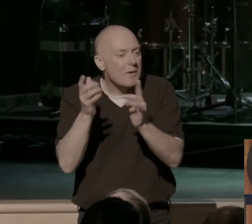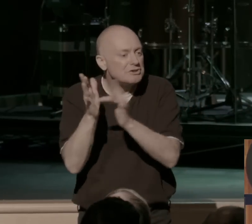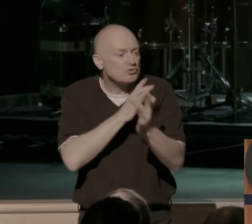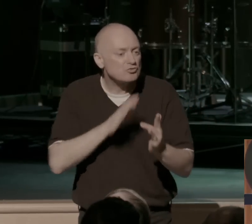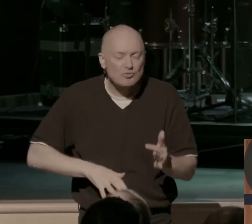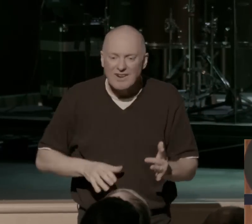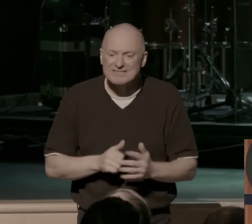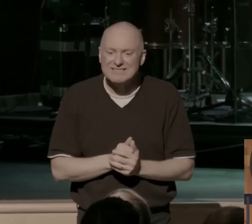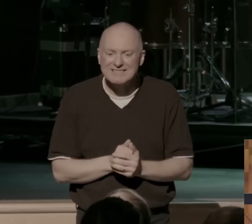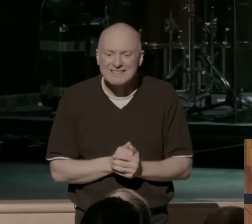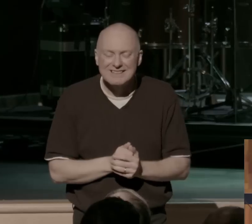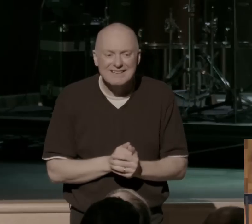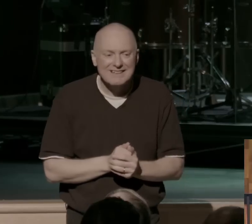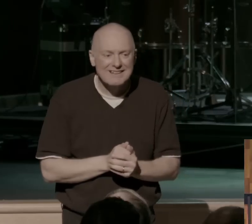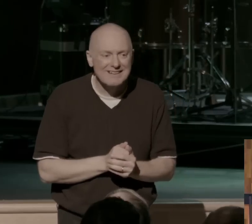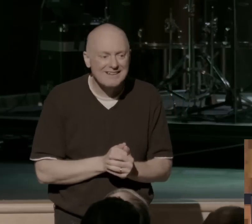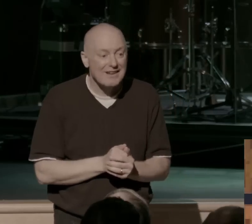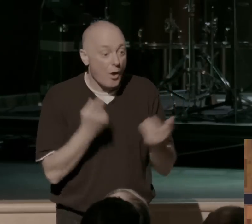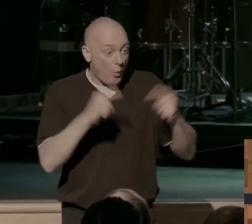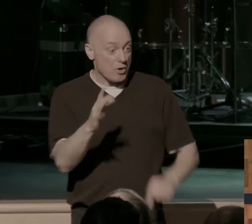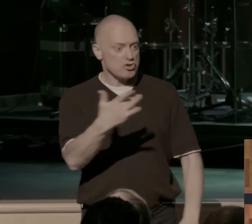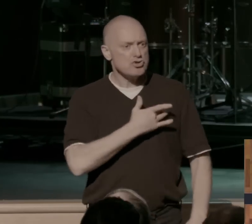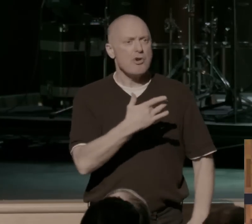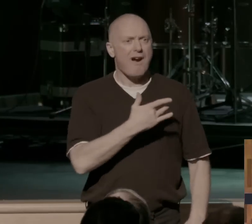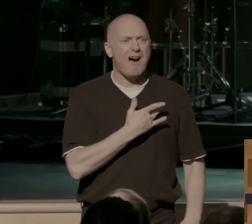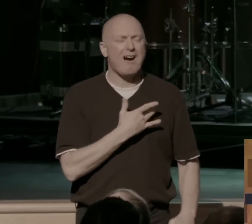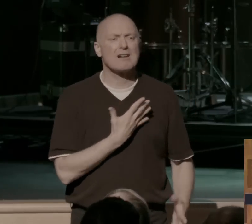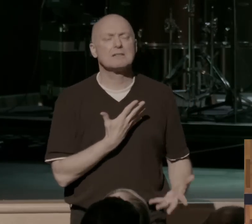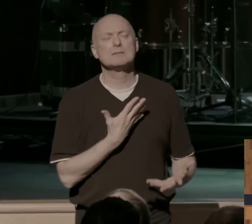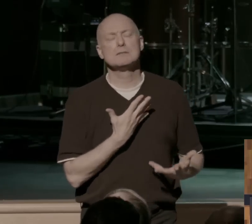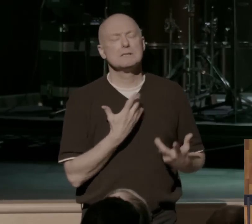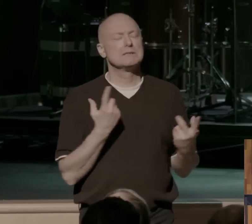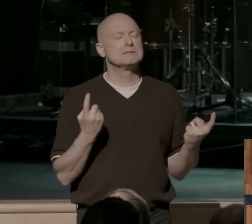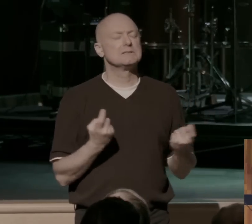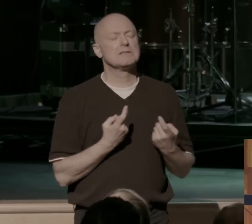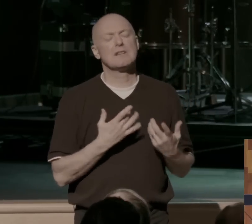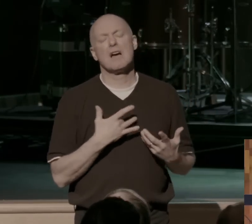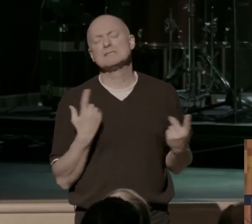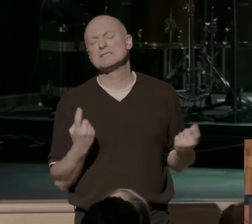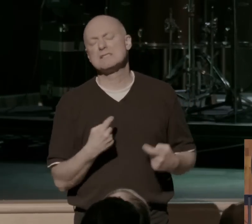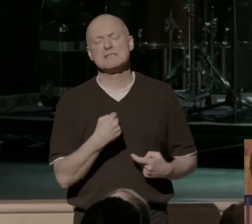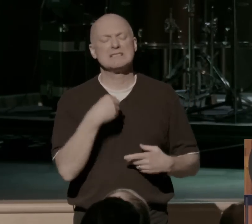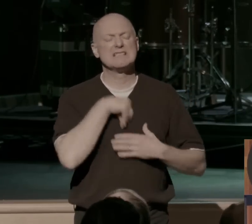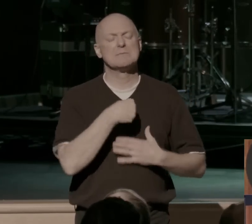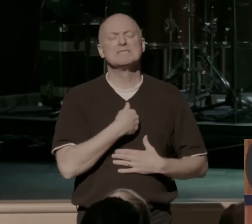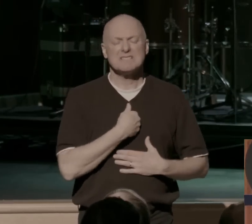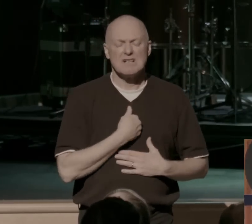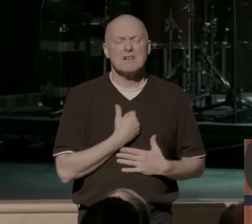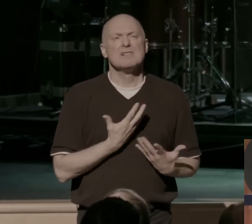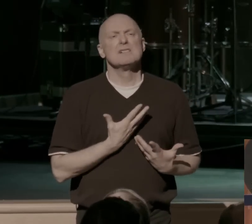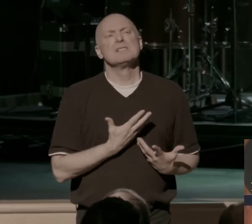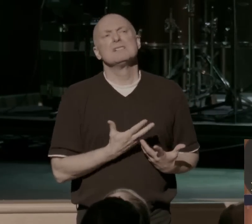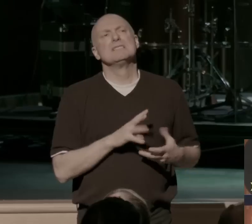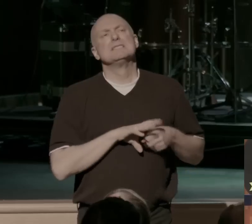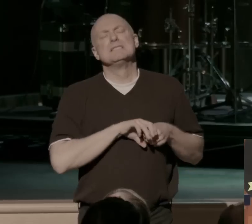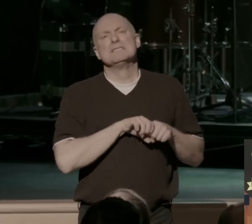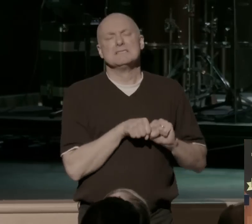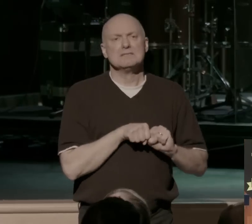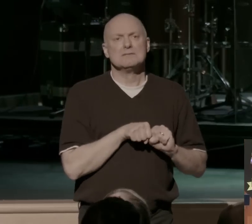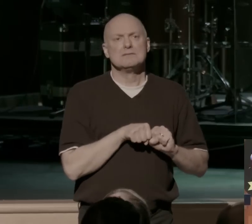When your heart aches as sin is pressed in on, you can recognize as the grace of God in your life. You can recognize it